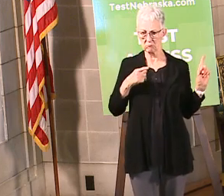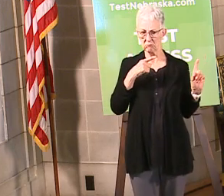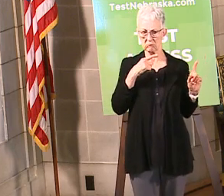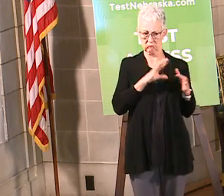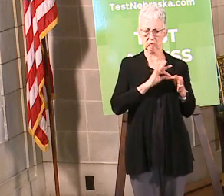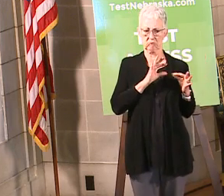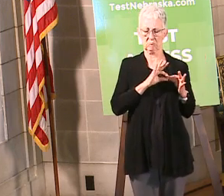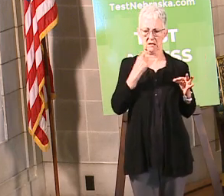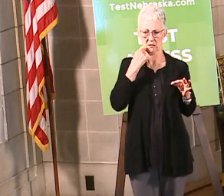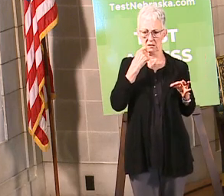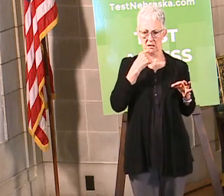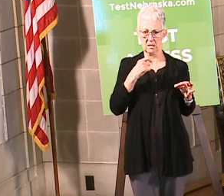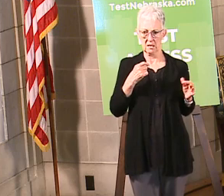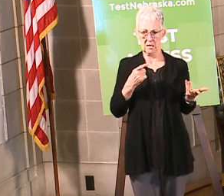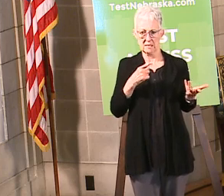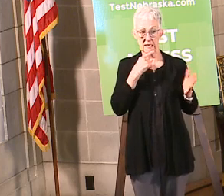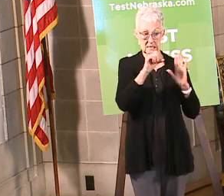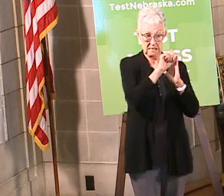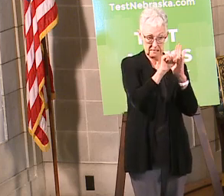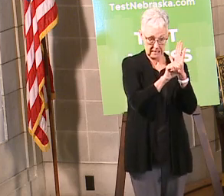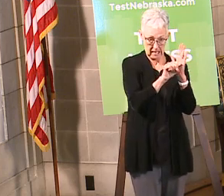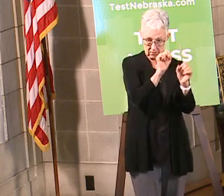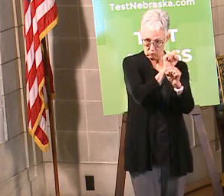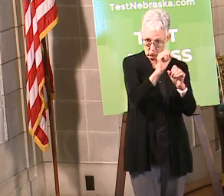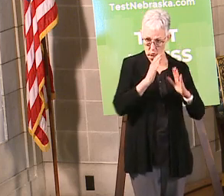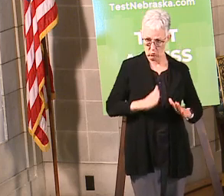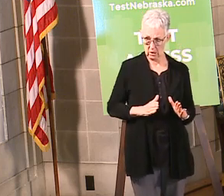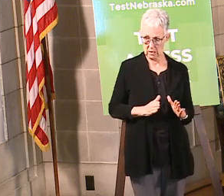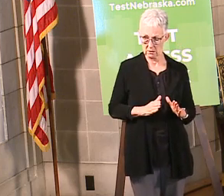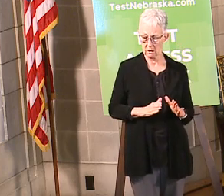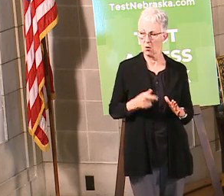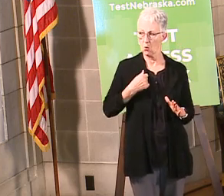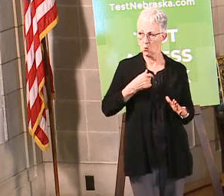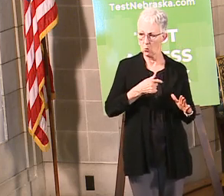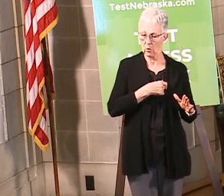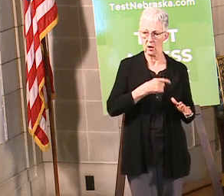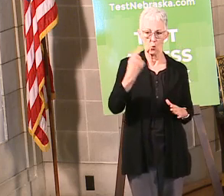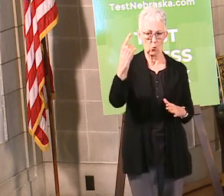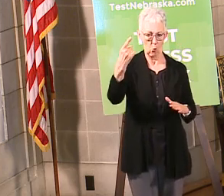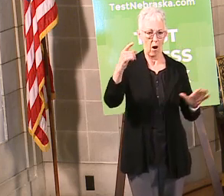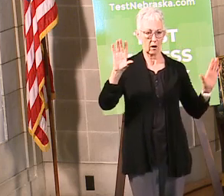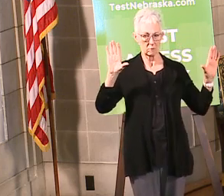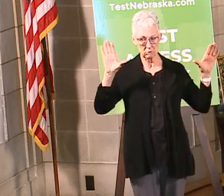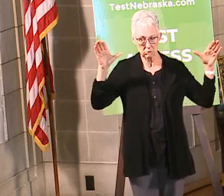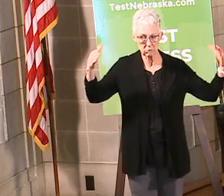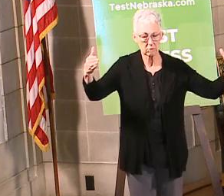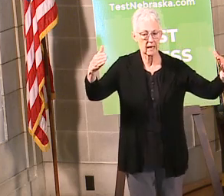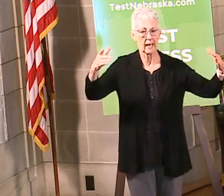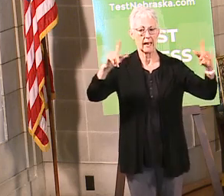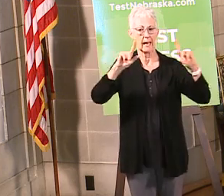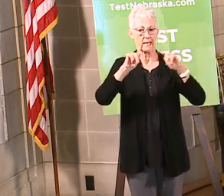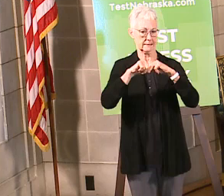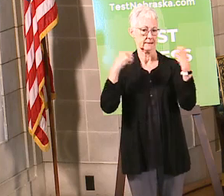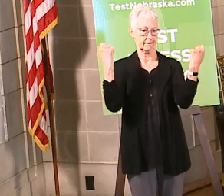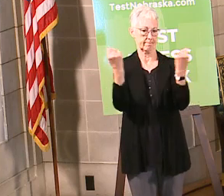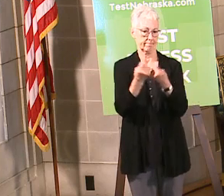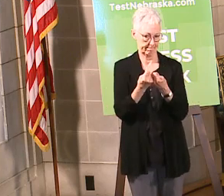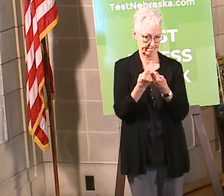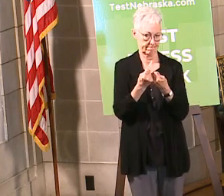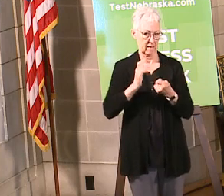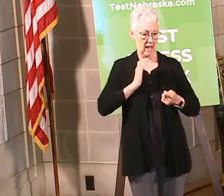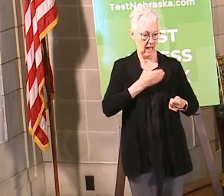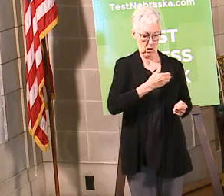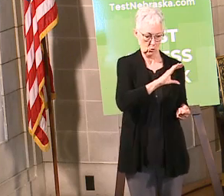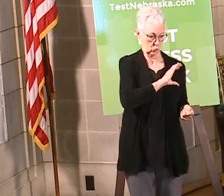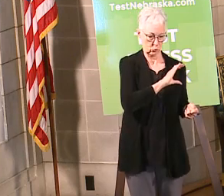big team and how they've really stepped up and i think have innovated and have worked together you know our troopers and staff